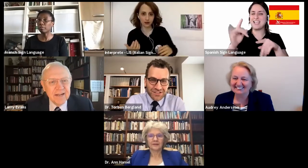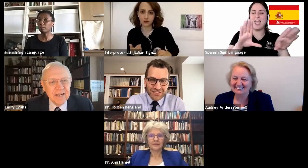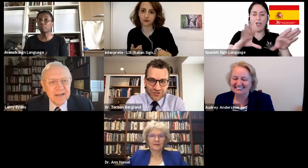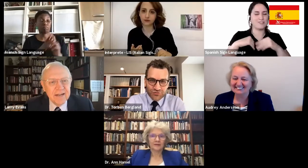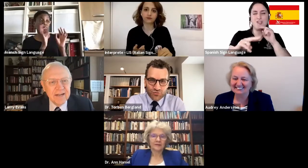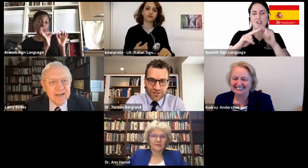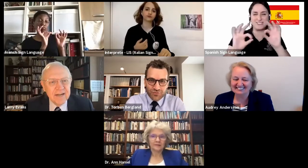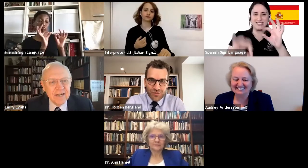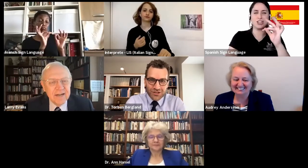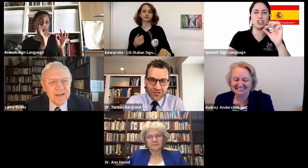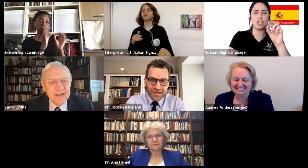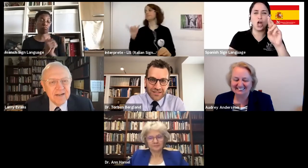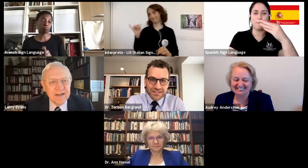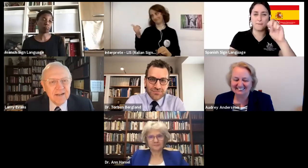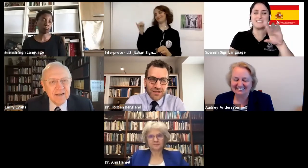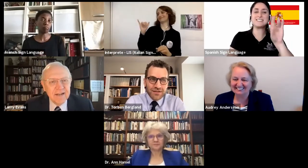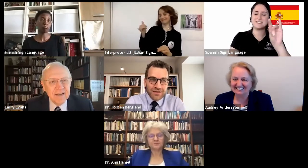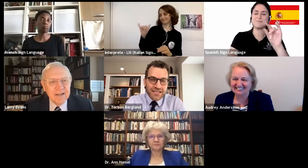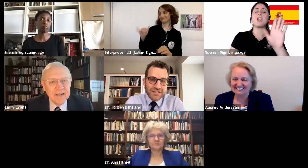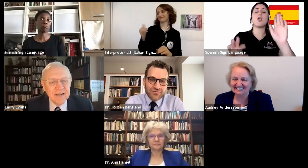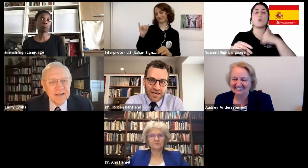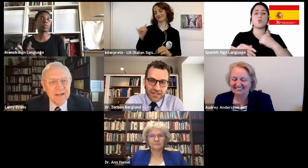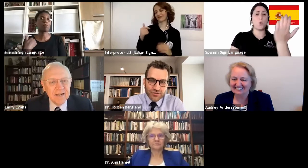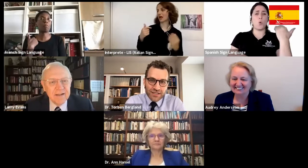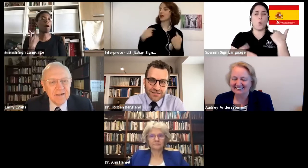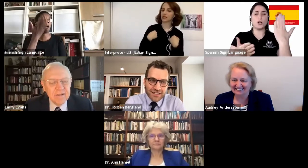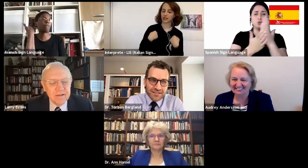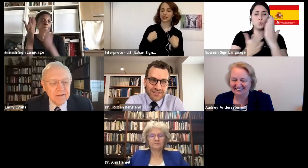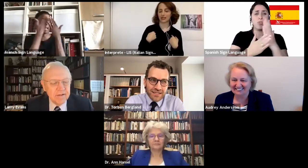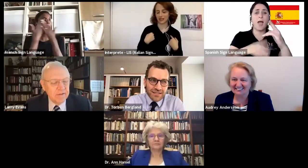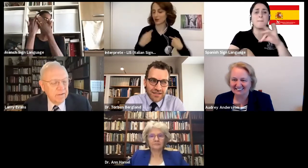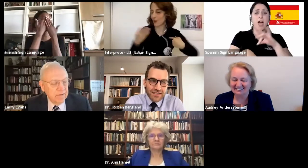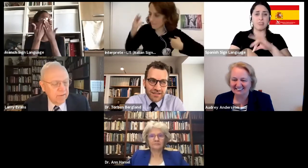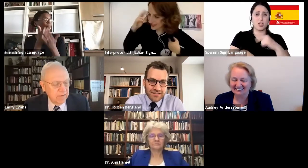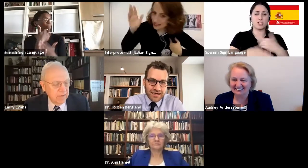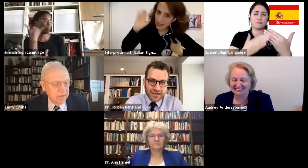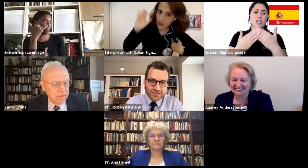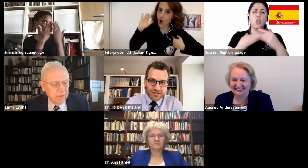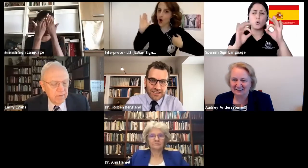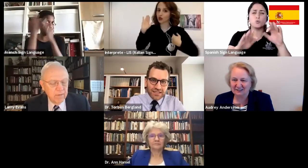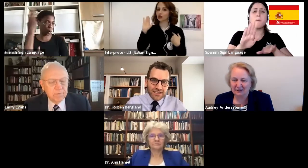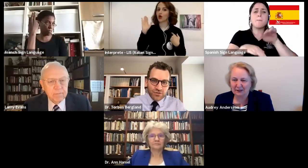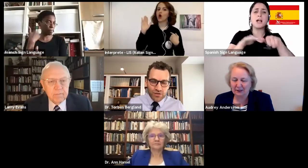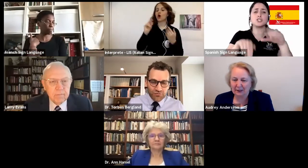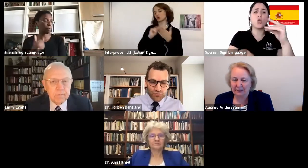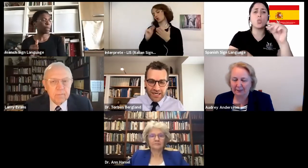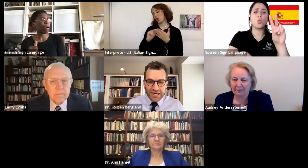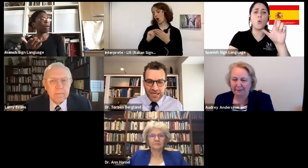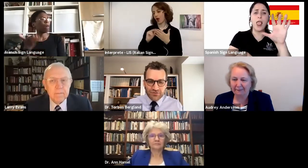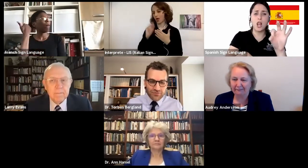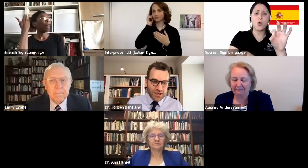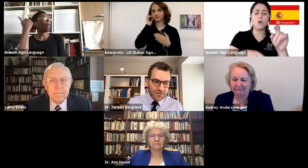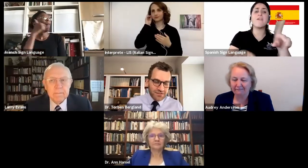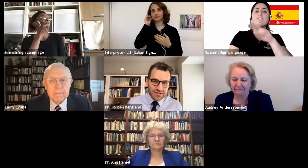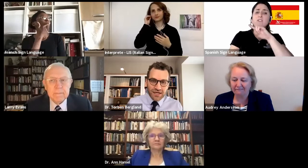this stages of grief model and it's been, it has value in the sense that it, it tells us that in grief, we